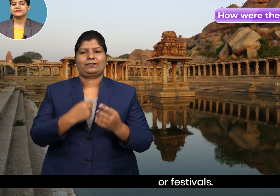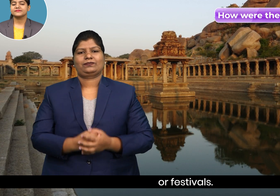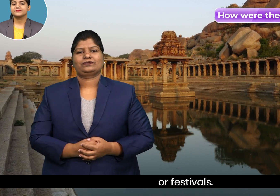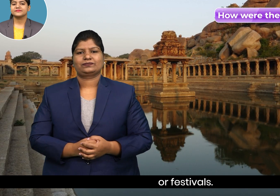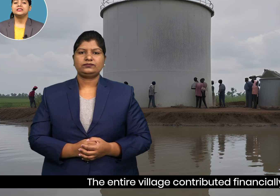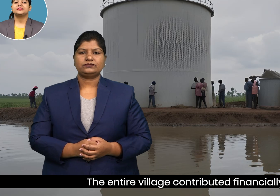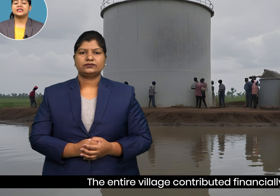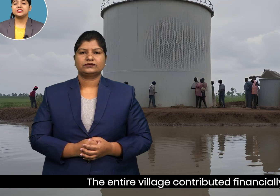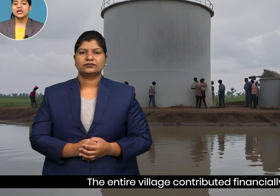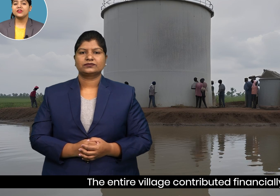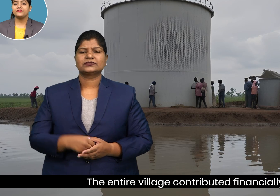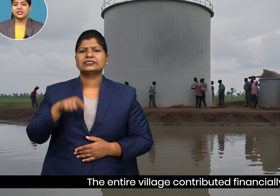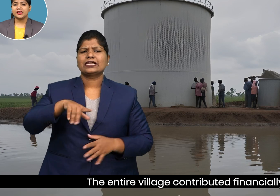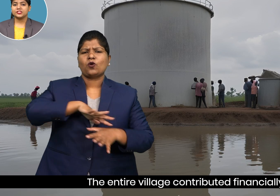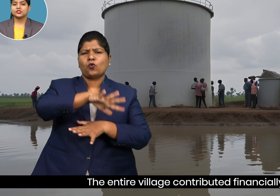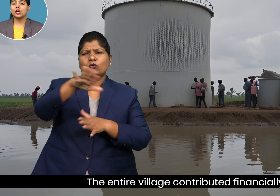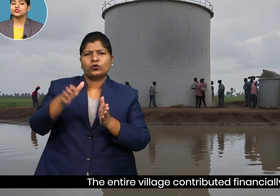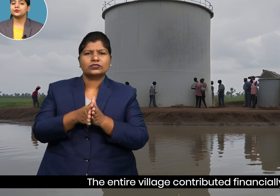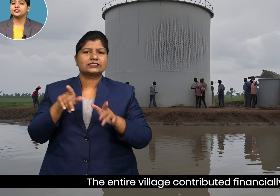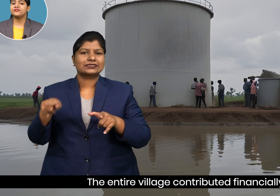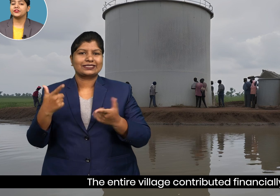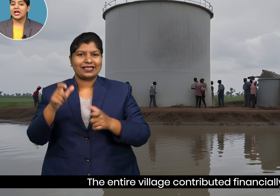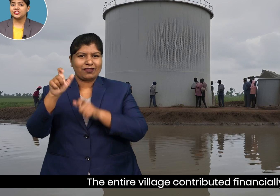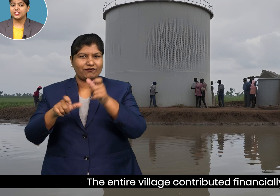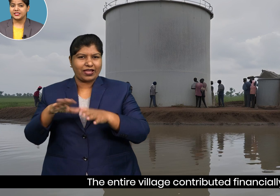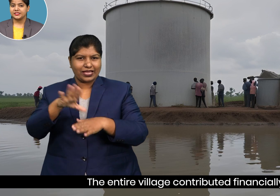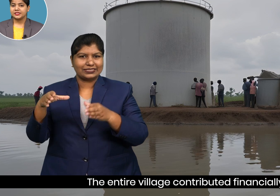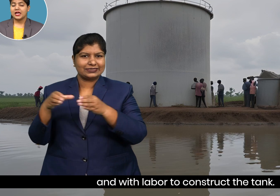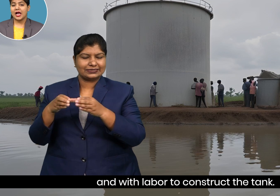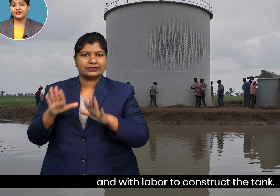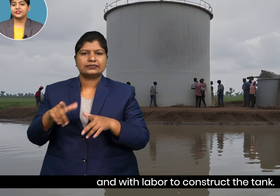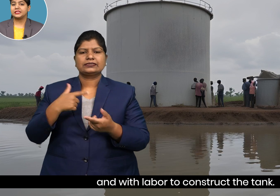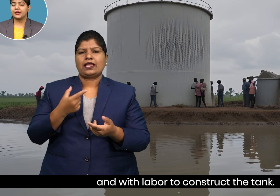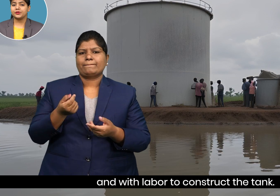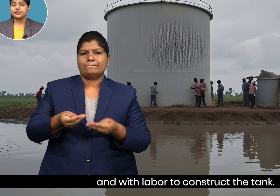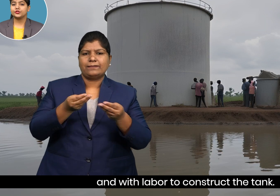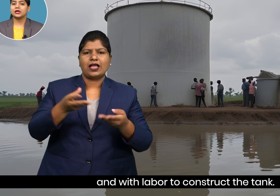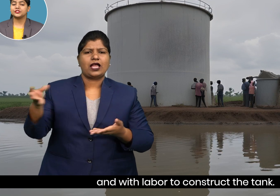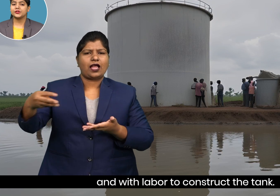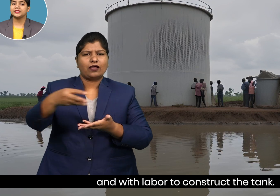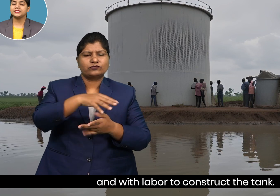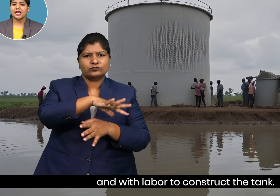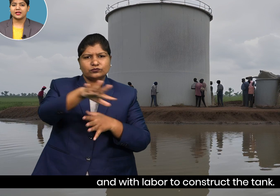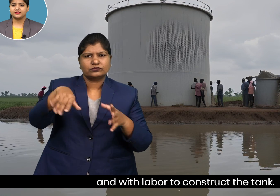the entire village contributed financially and with labor to construct the tank